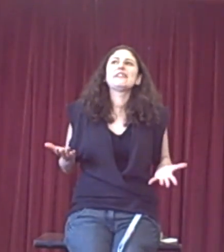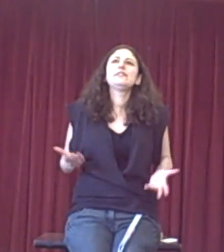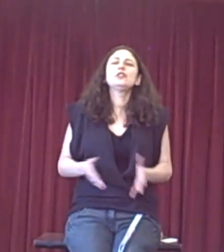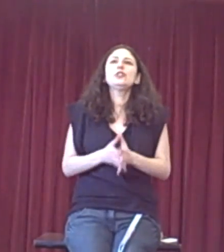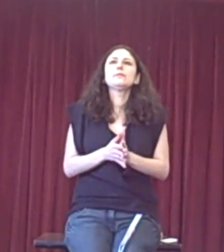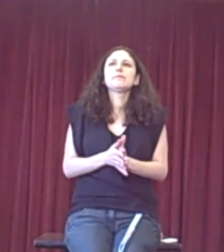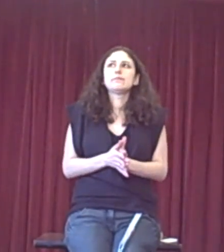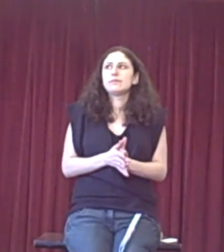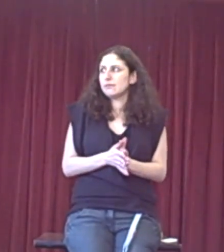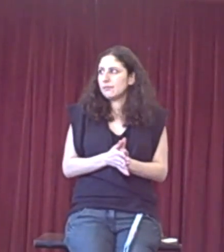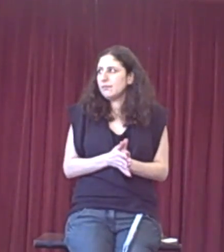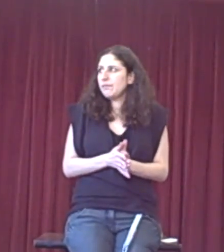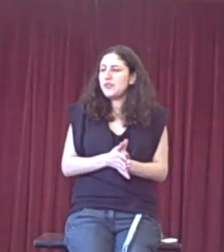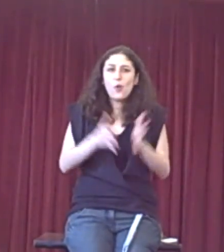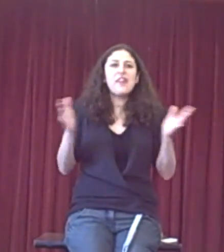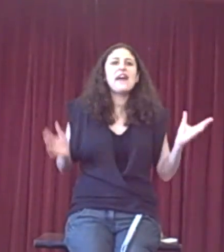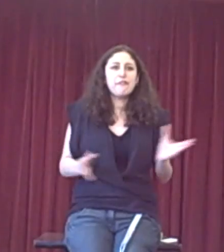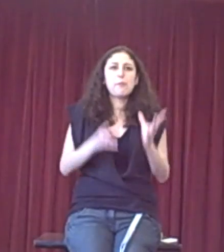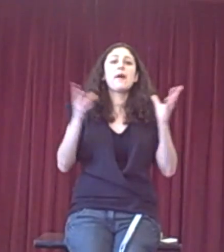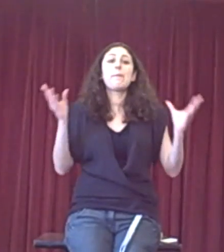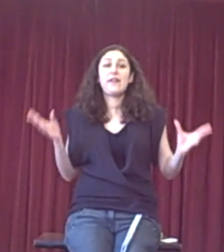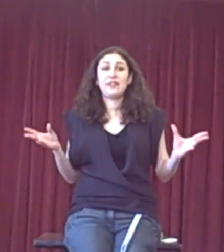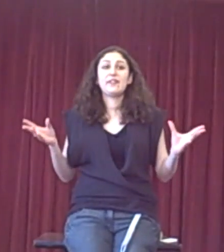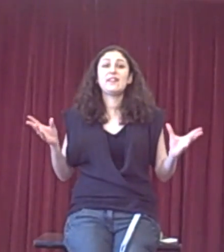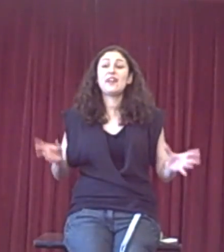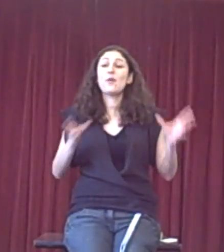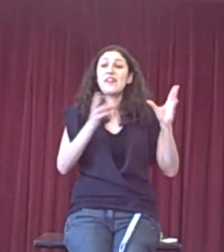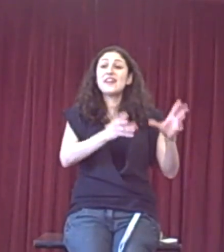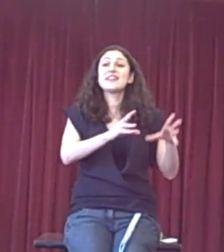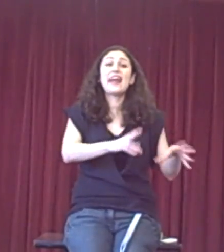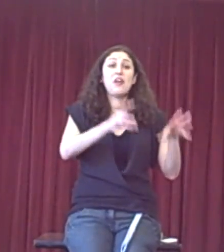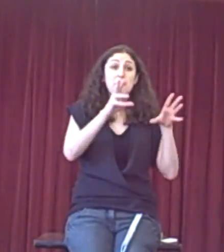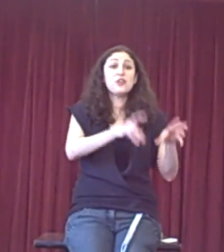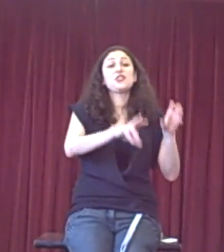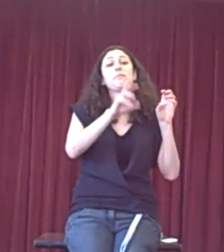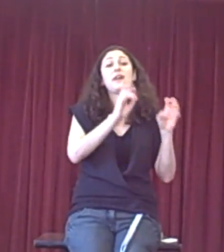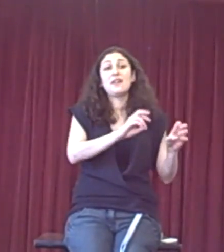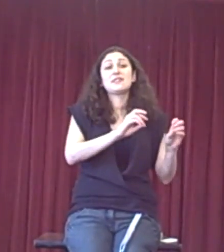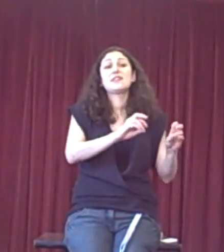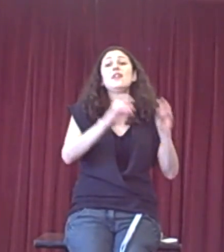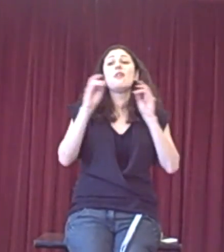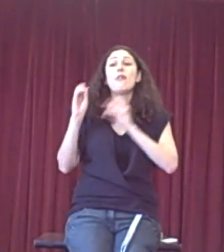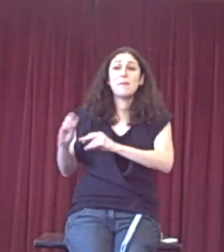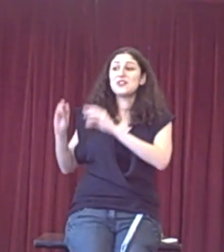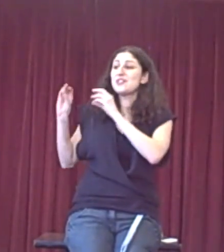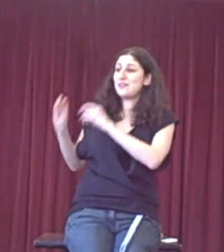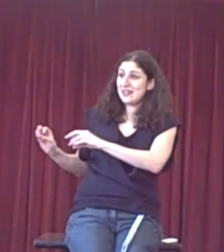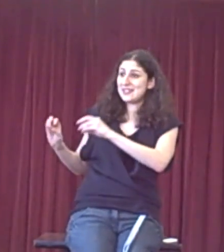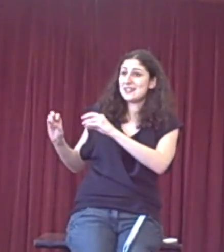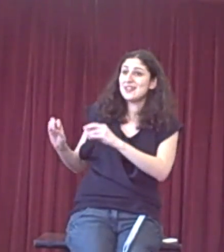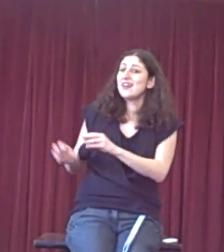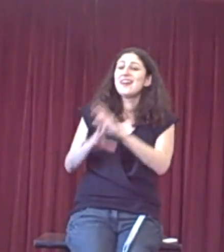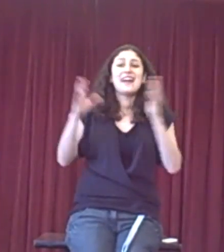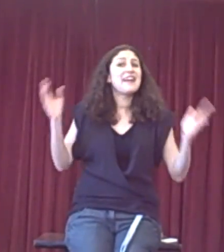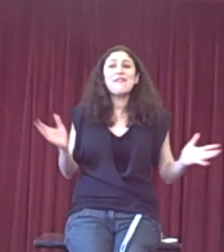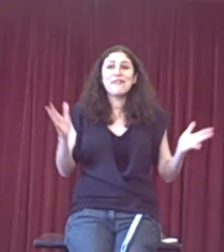of you're not, you are there for a purpose. As I say, you are there to get emotion passed or emotion defeated. And if